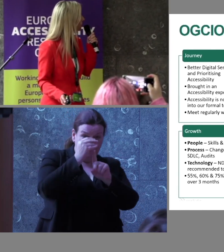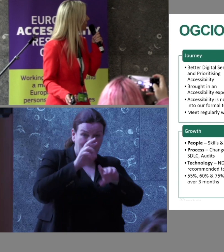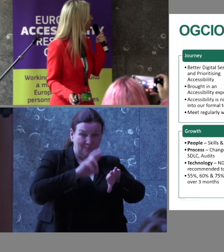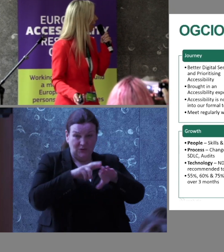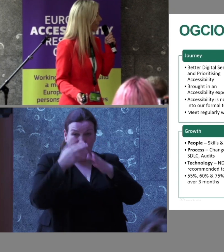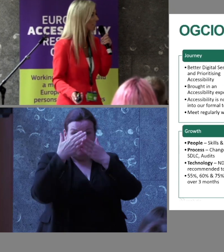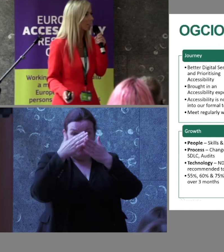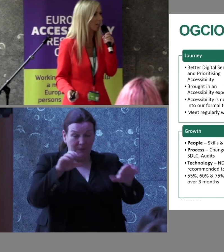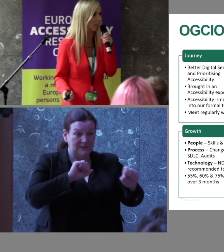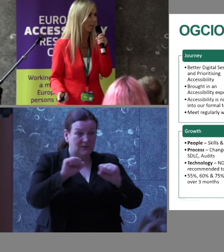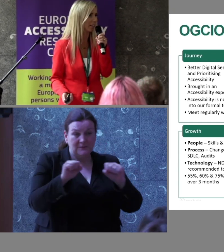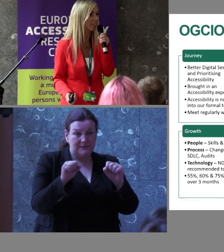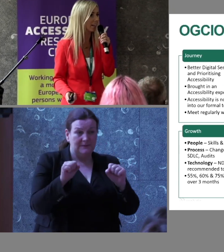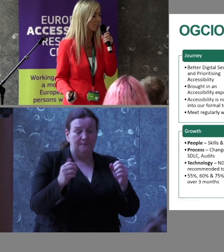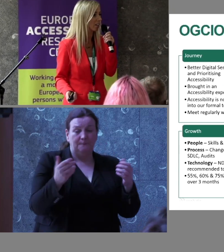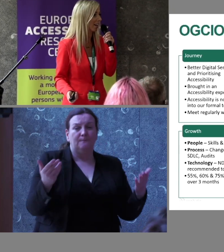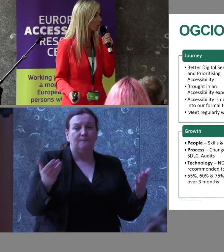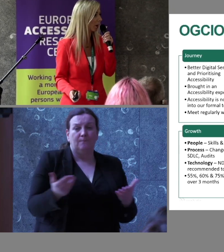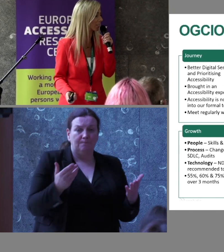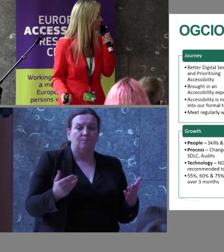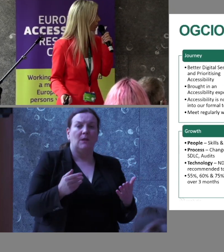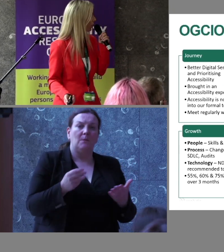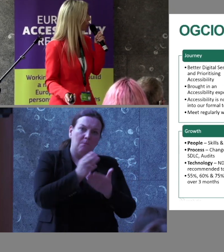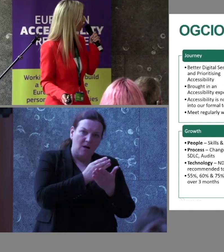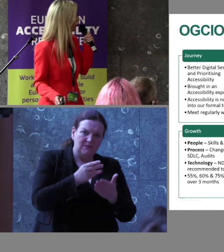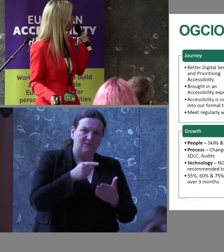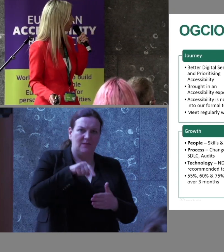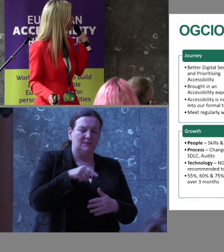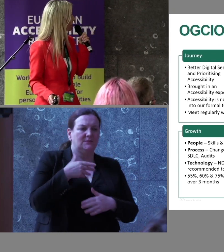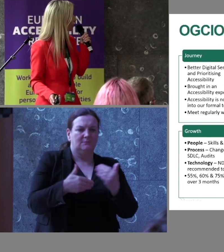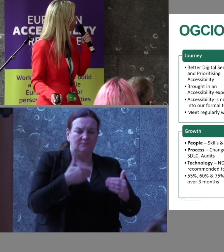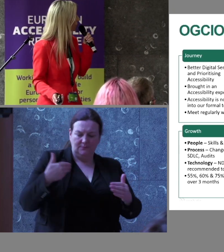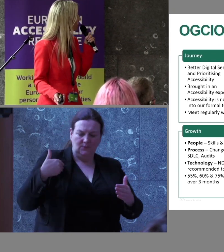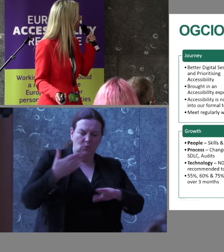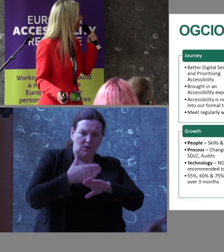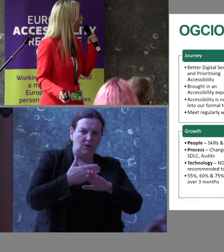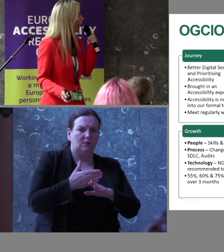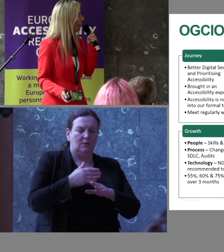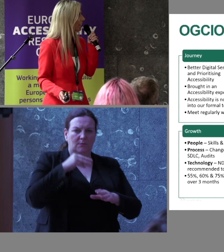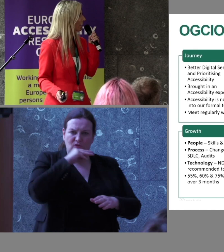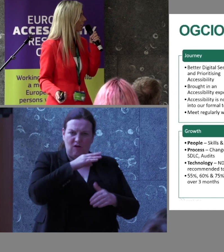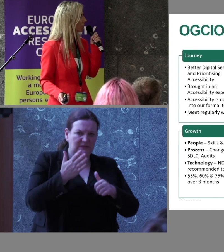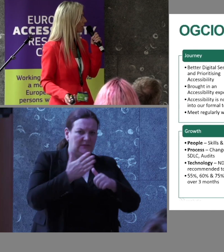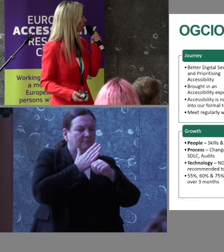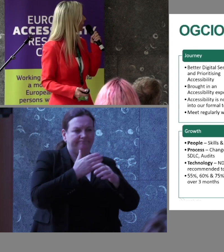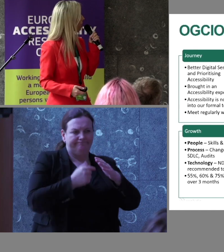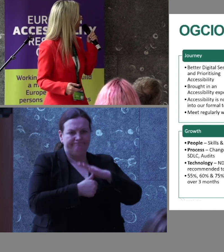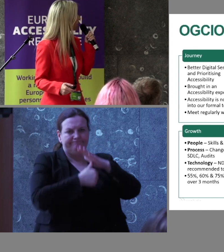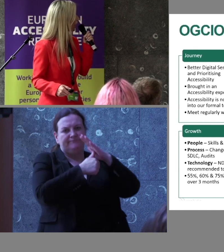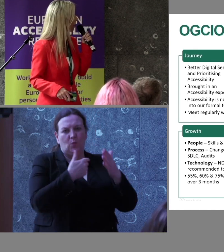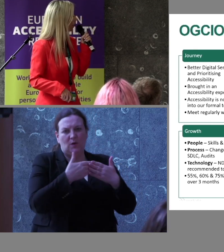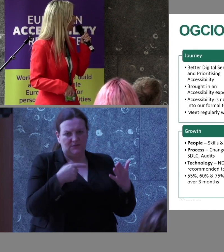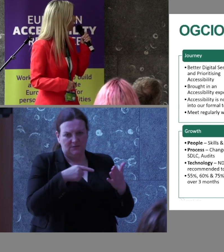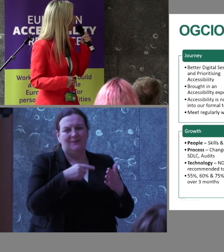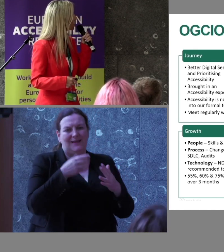services, and in that, and as part of that journey, we're prioritizing accessibility. And, you know, it's really about